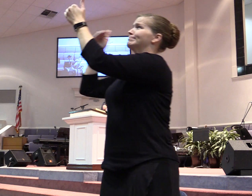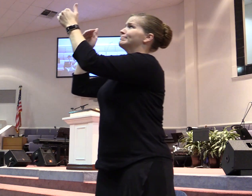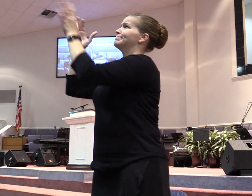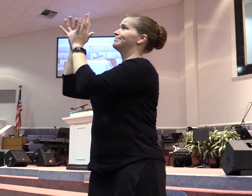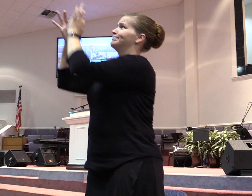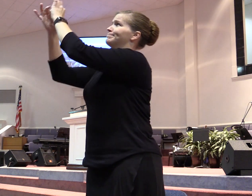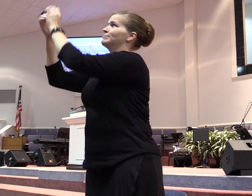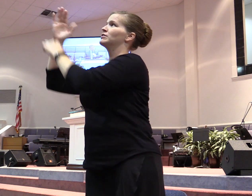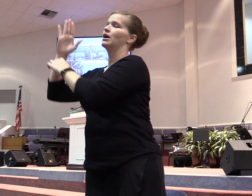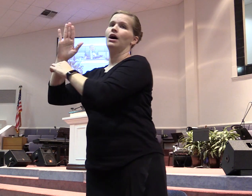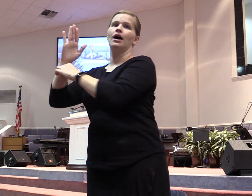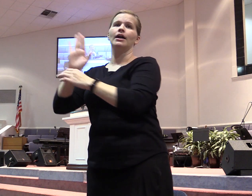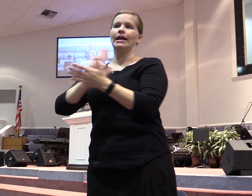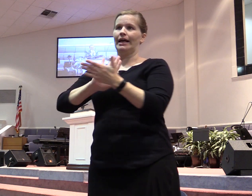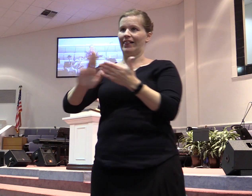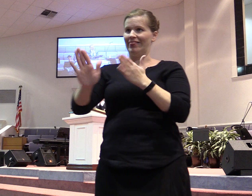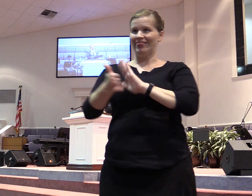Cleanse your hands. Your hands are your external.